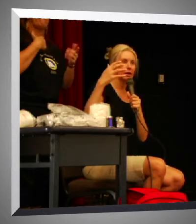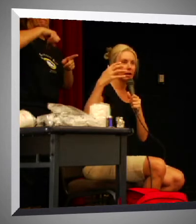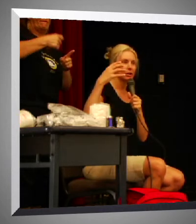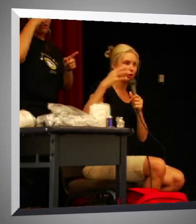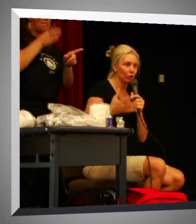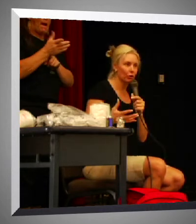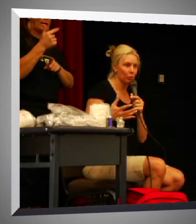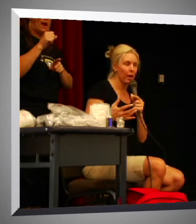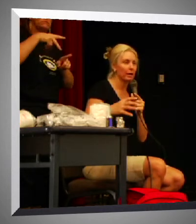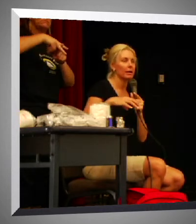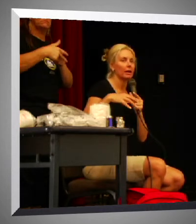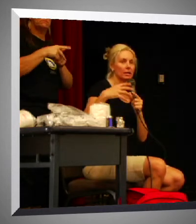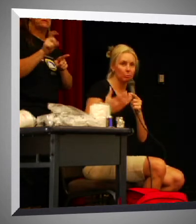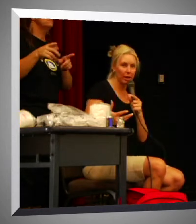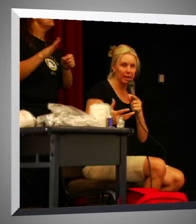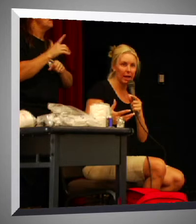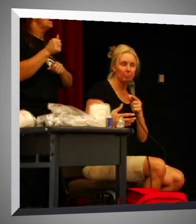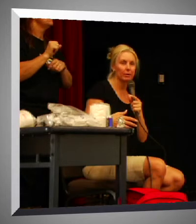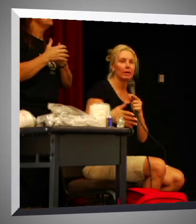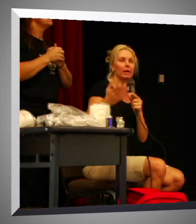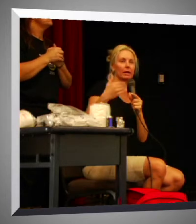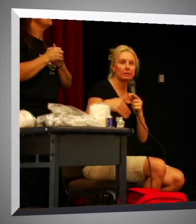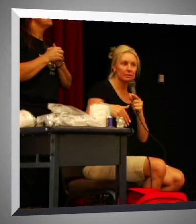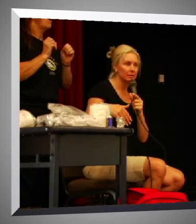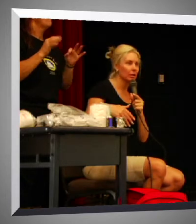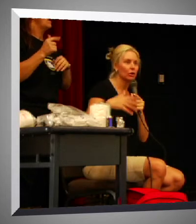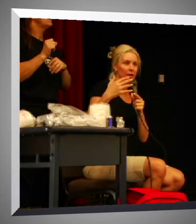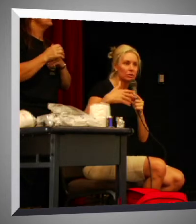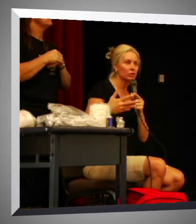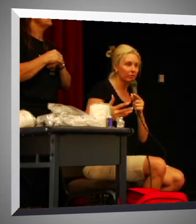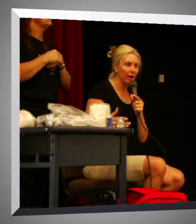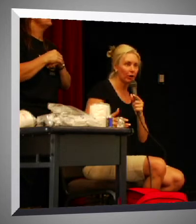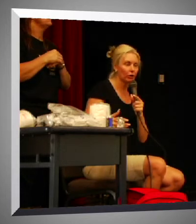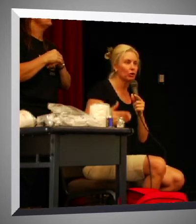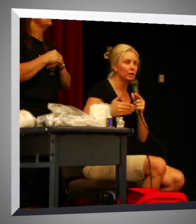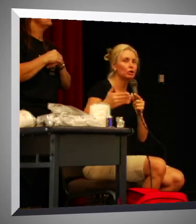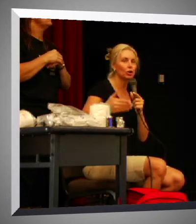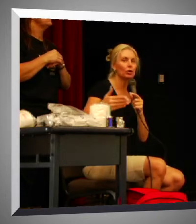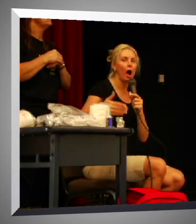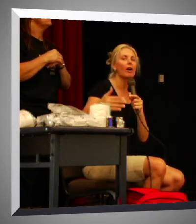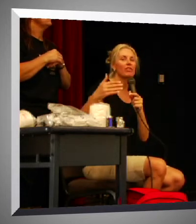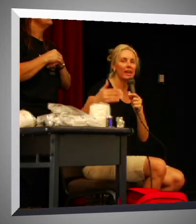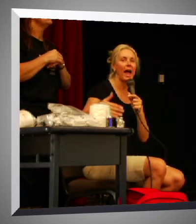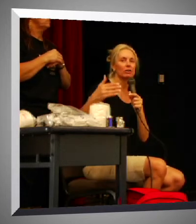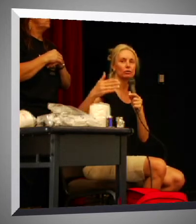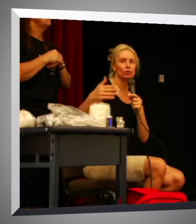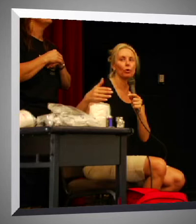you're in an earthquake, it's breaking up, it's, it starts a fire, you need to turn off the gas to your